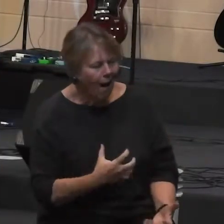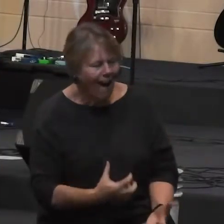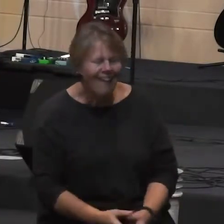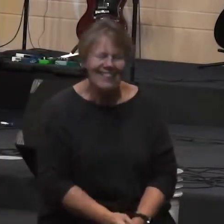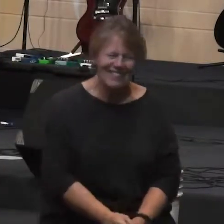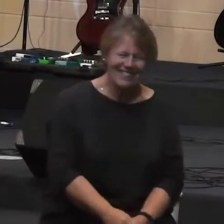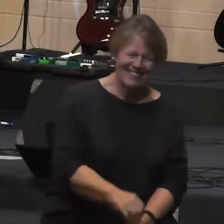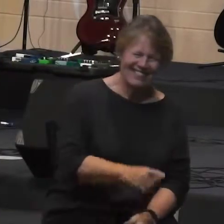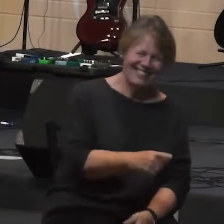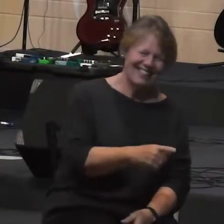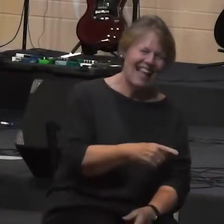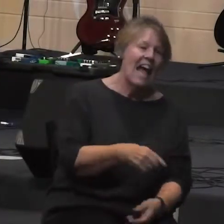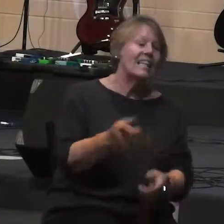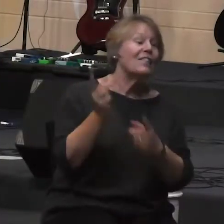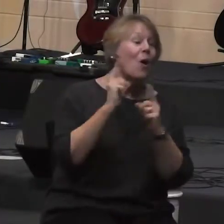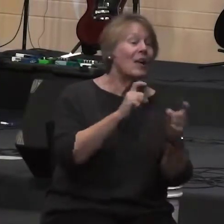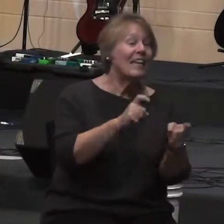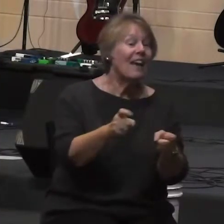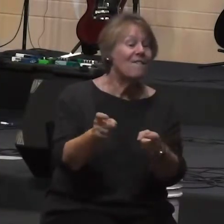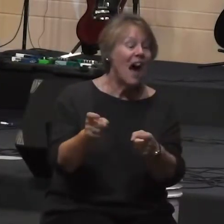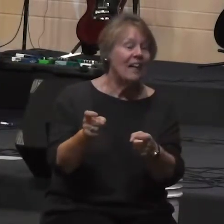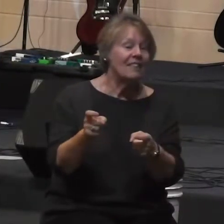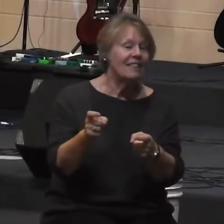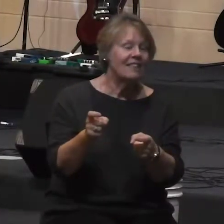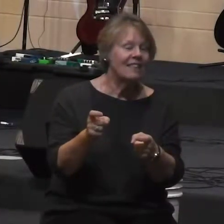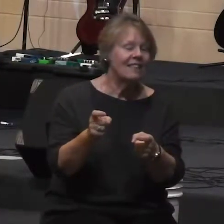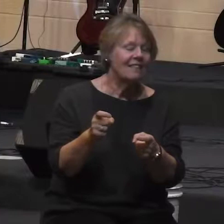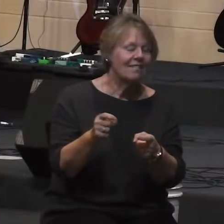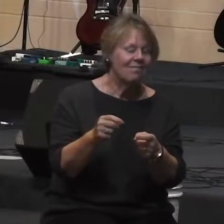Give us. The prayer starts.